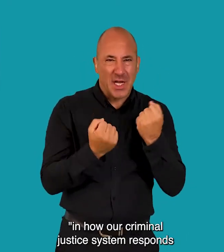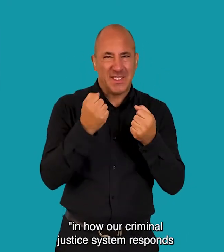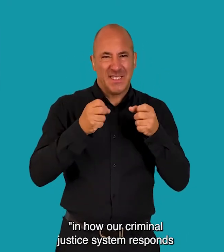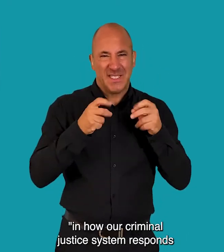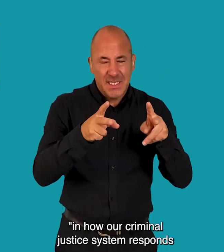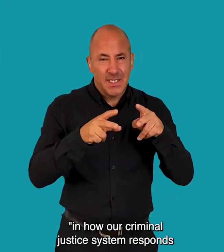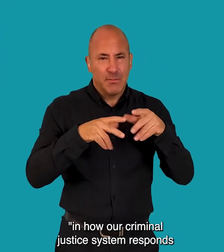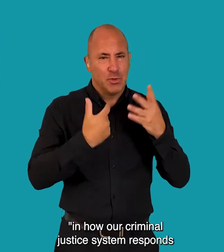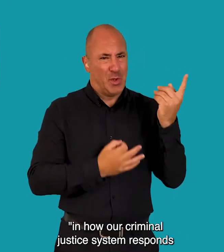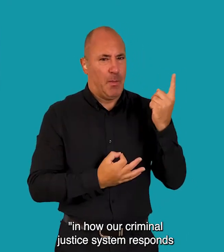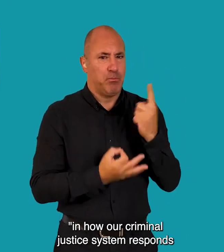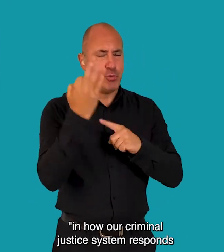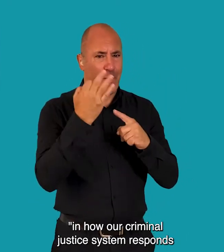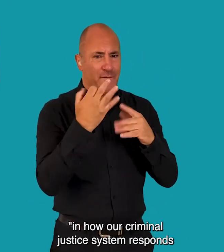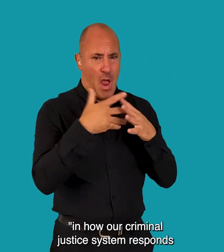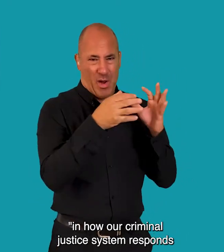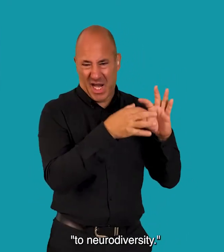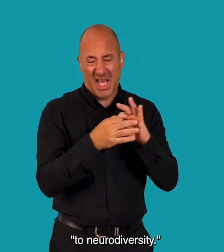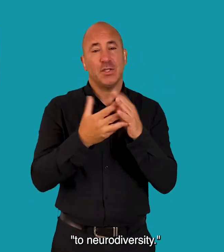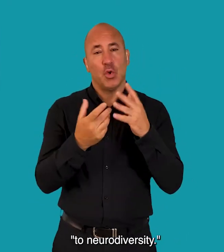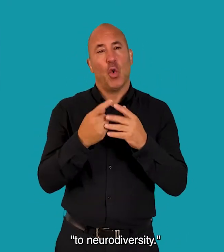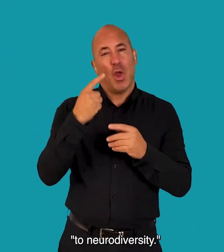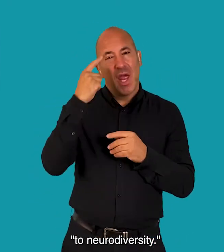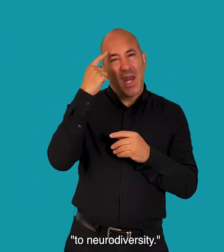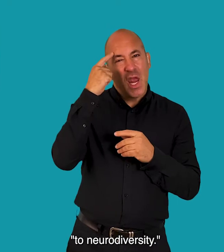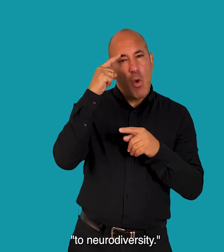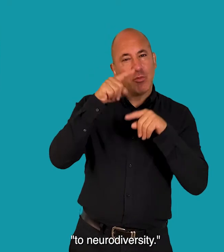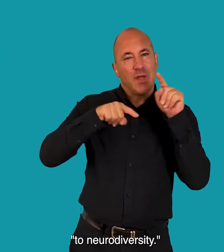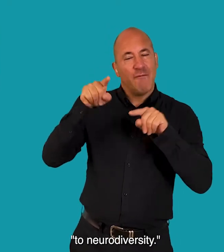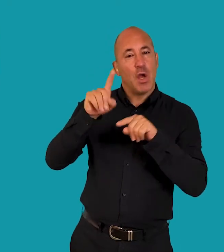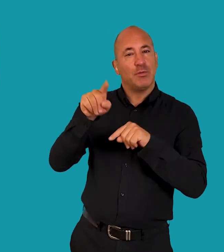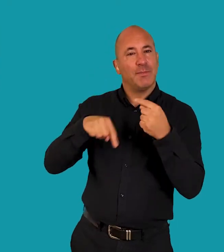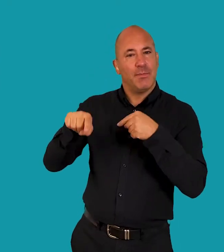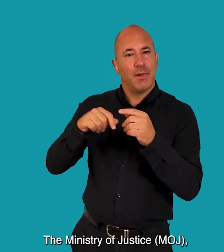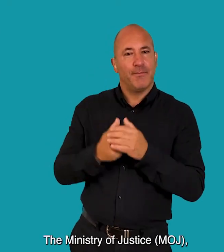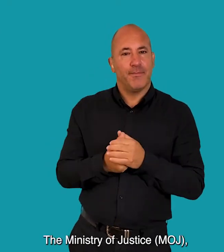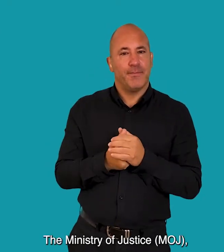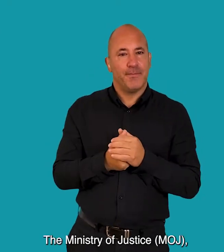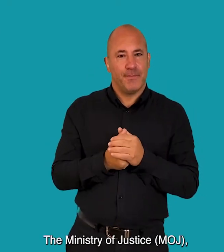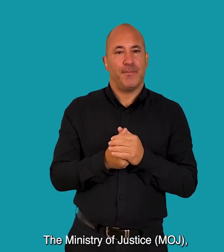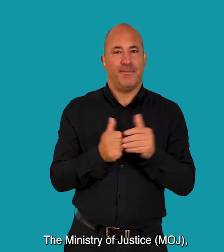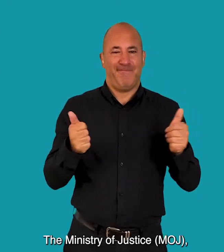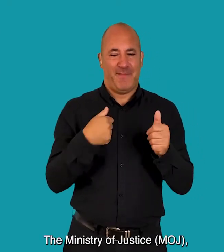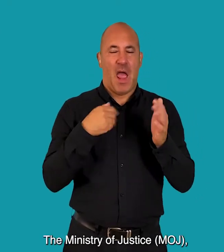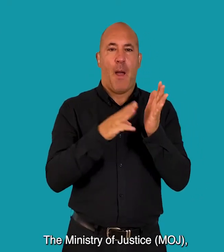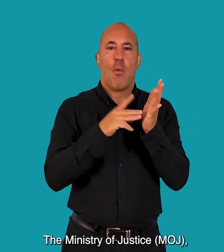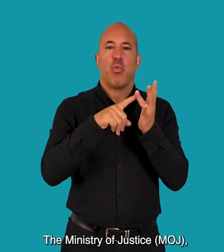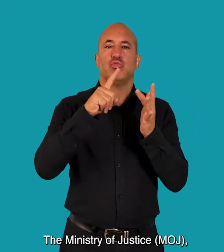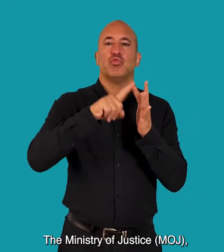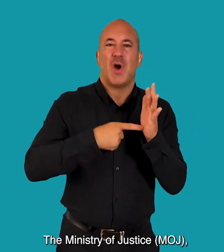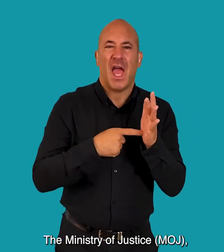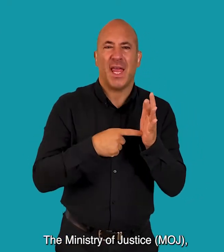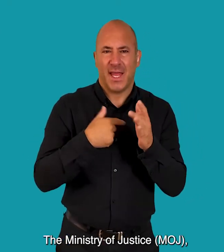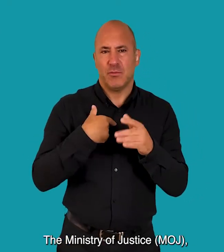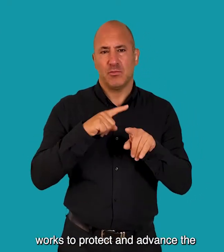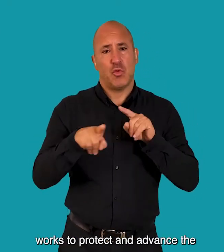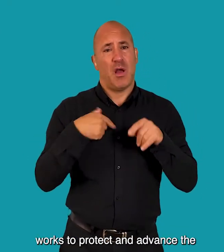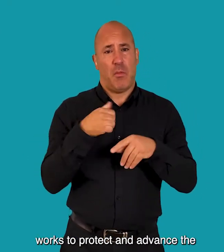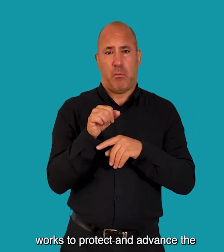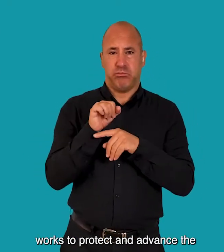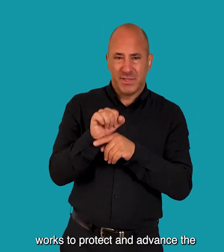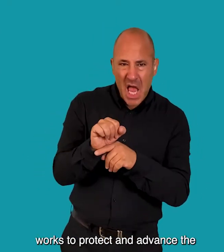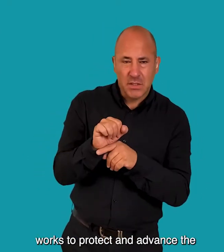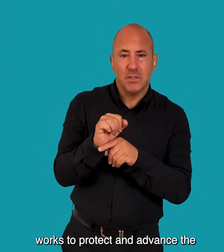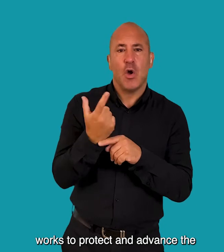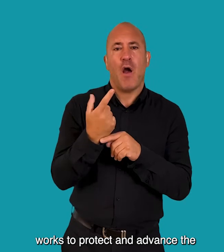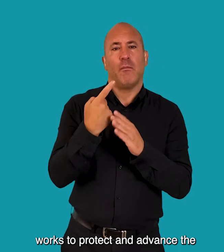our criminal justice system responds to neurodiversity The Ministry of Justice, MOJ, works